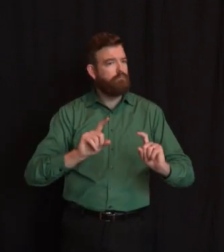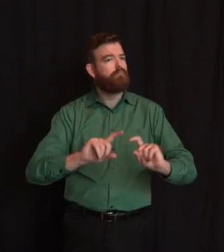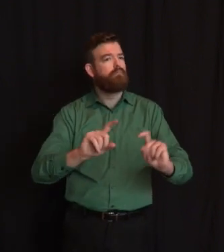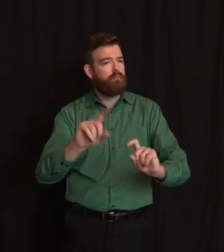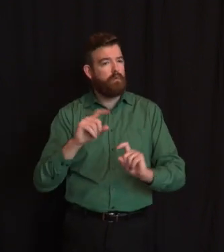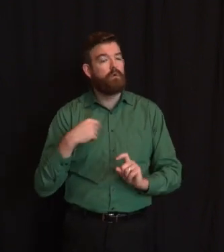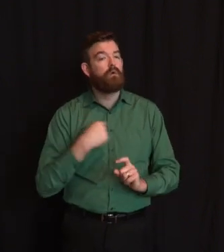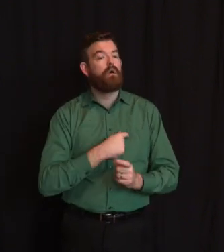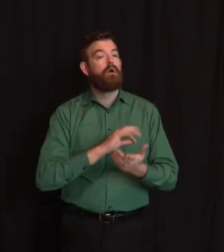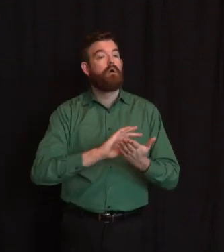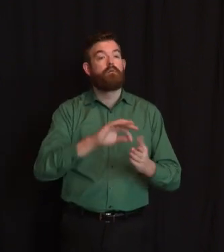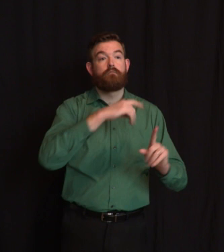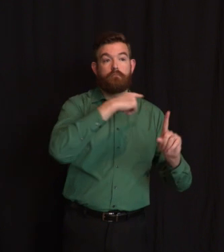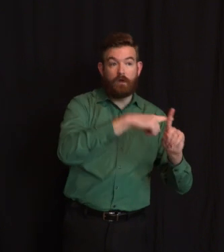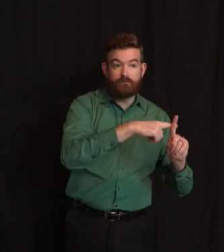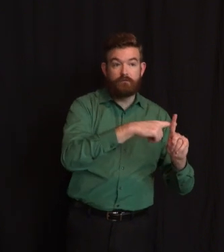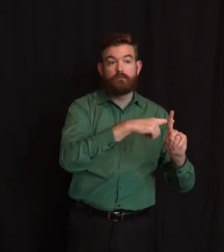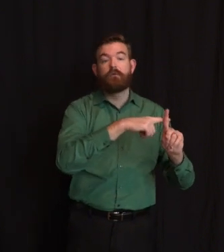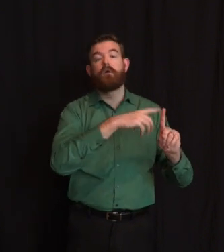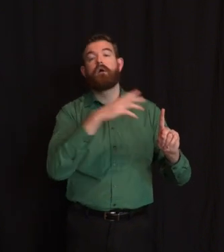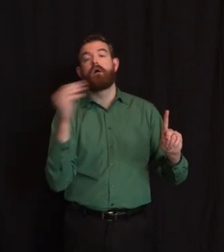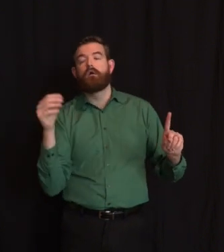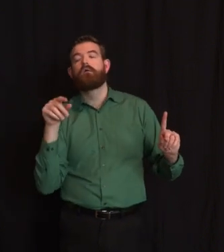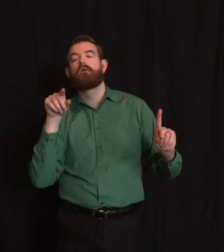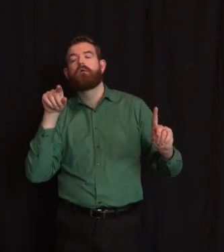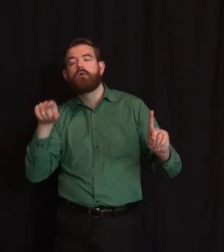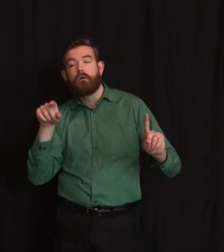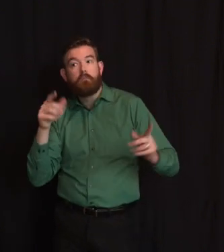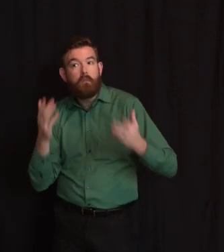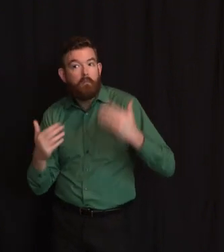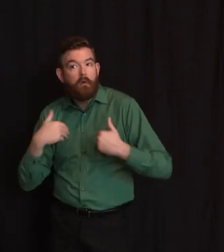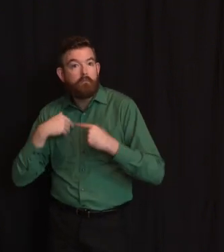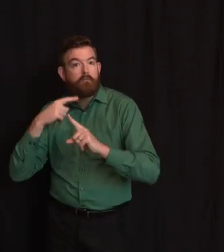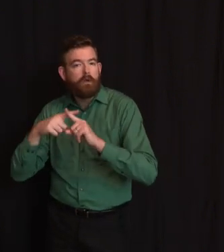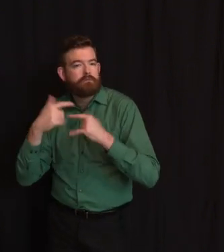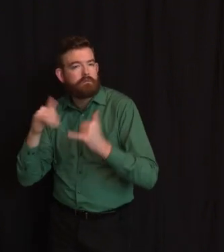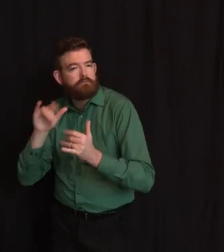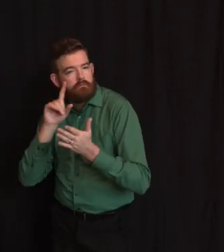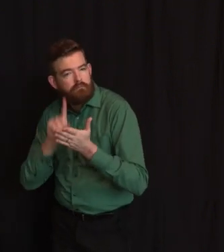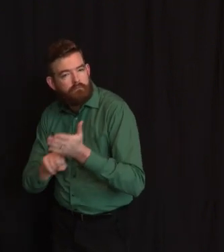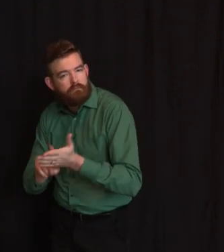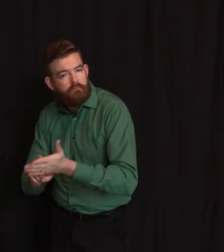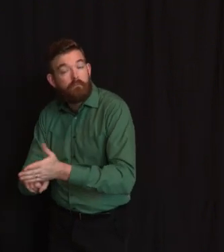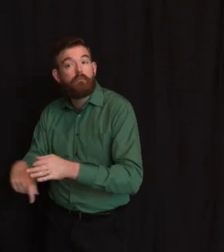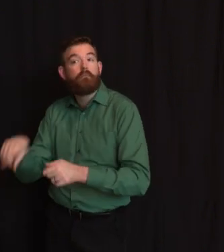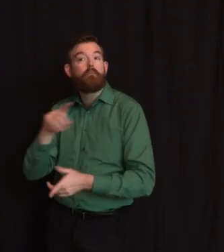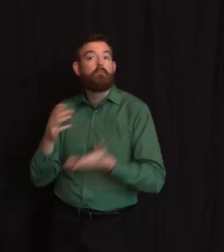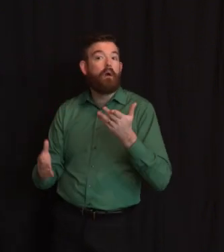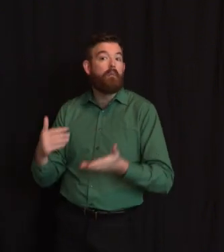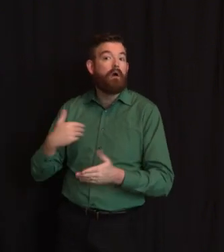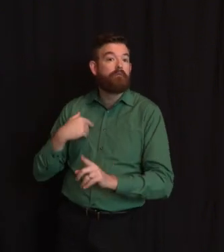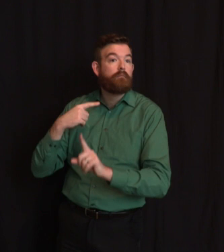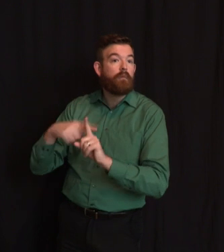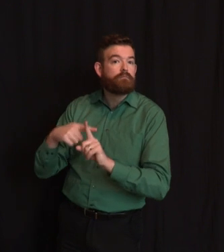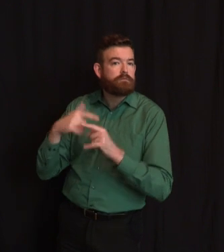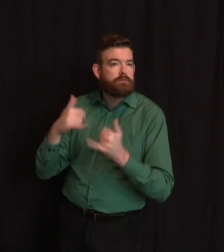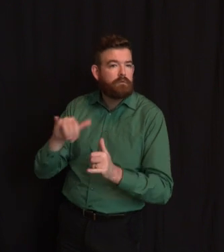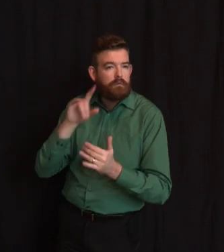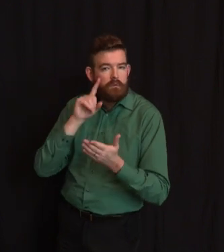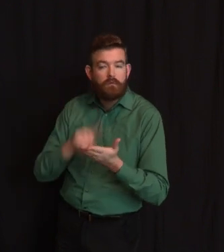positive. That's how we're cohorting patients. And we do track PPE. We track